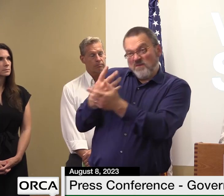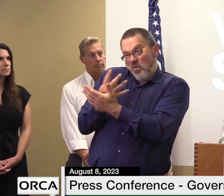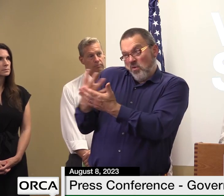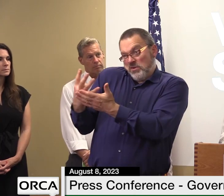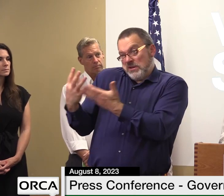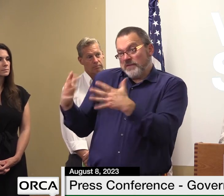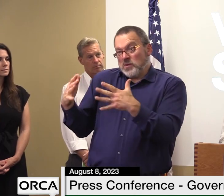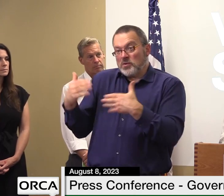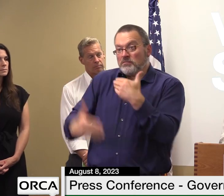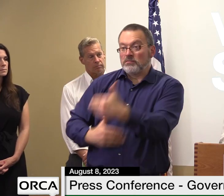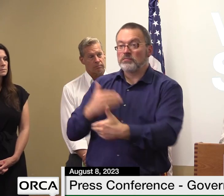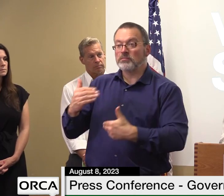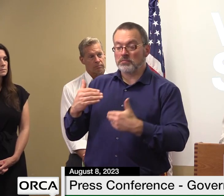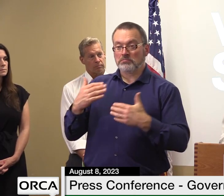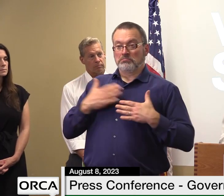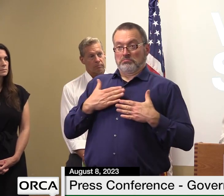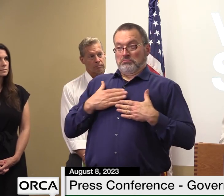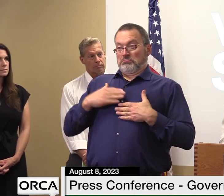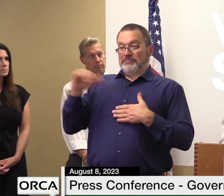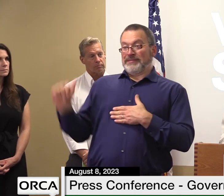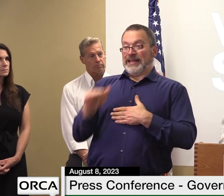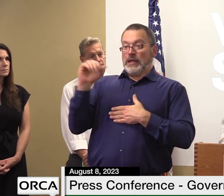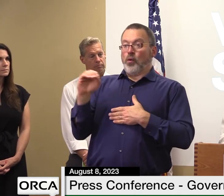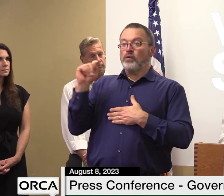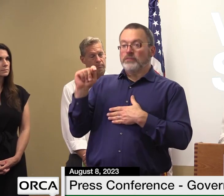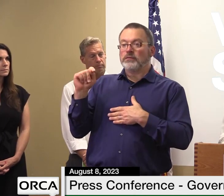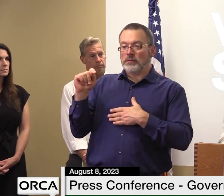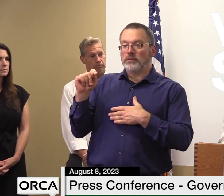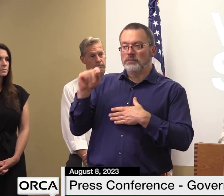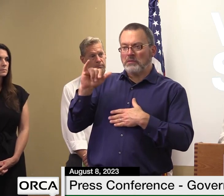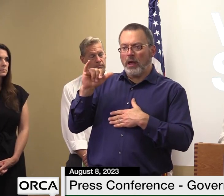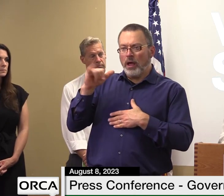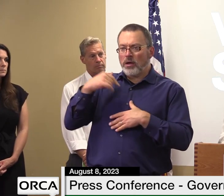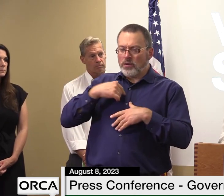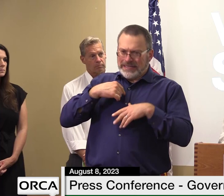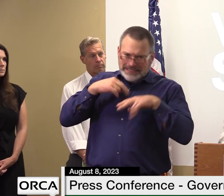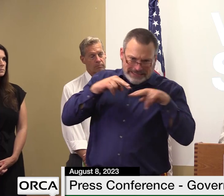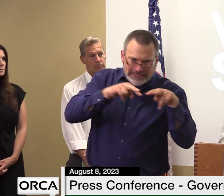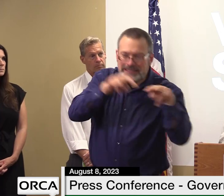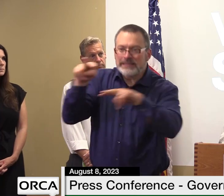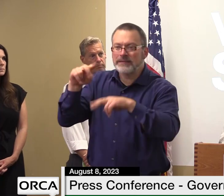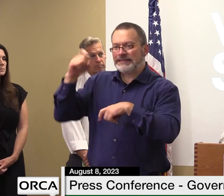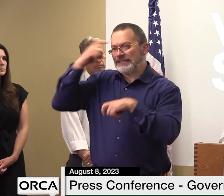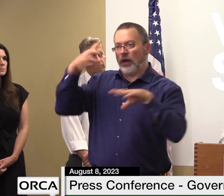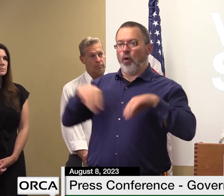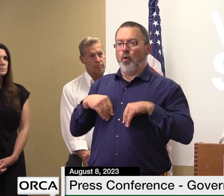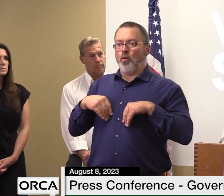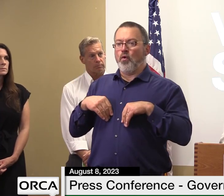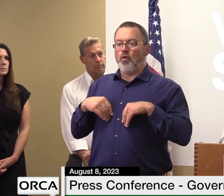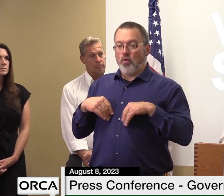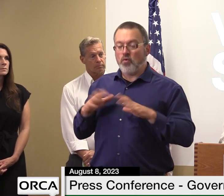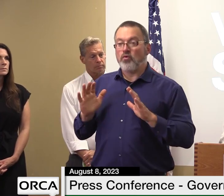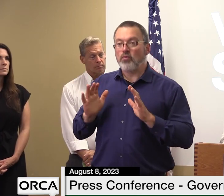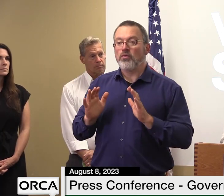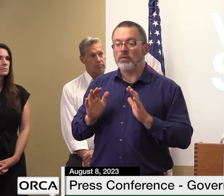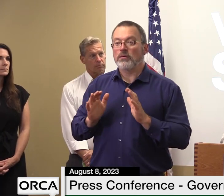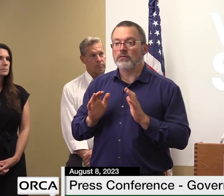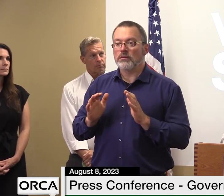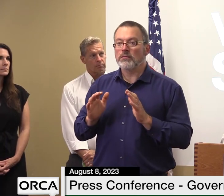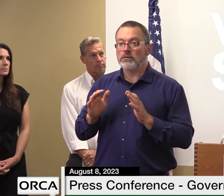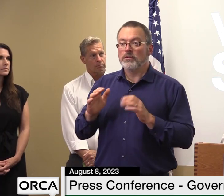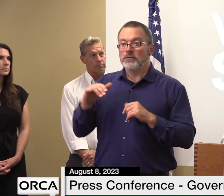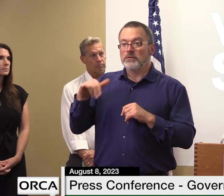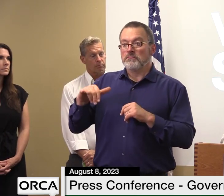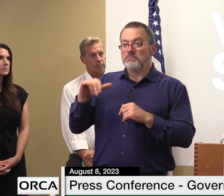that aot has done on state-owned infrastructure so far we've identified 1